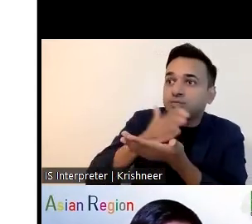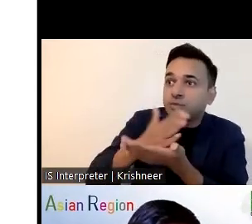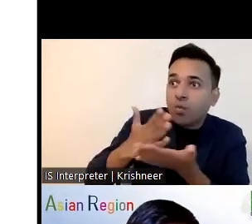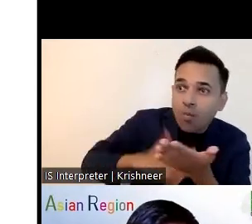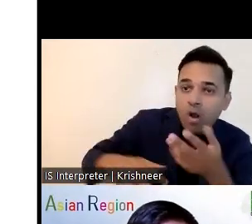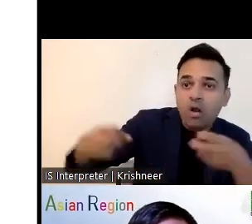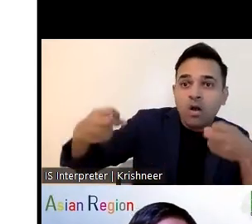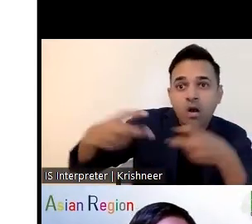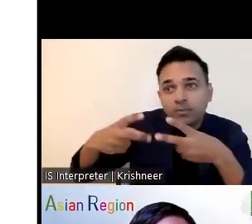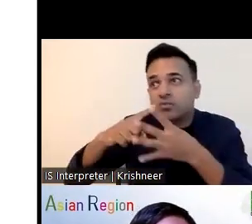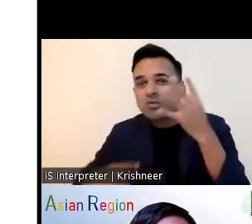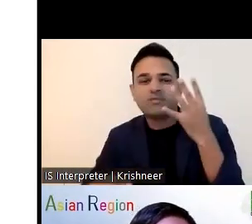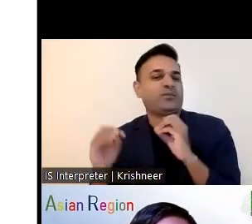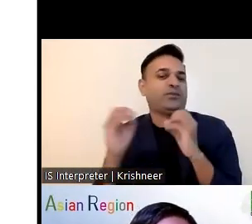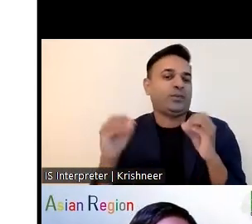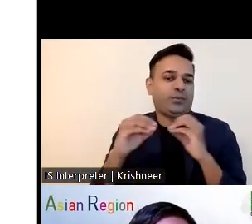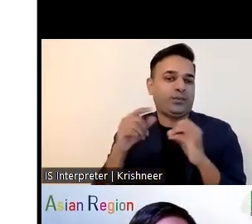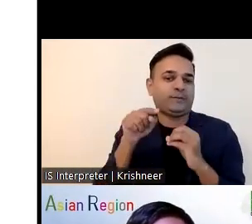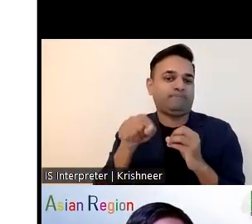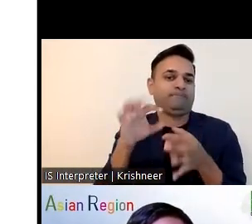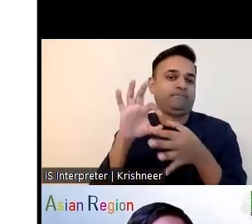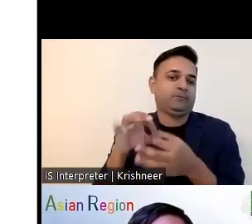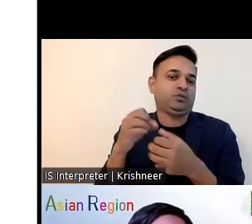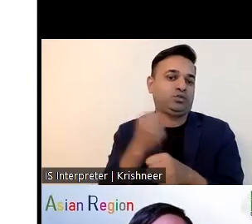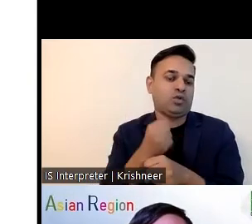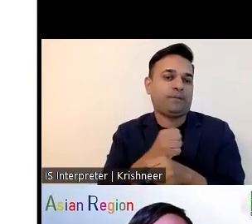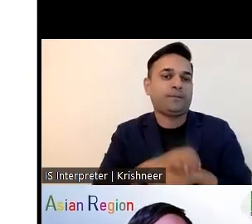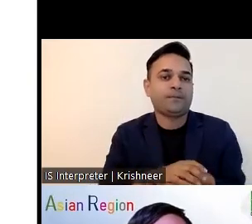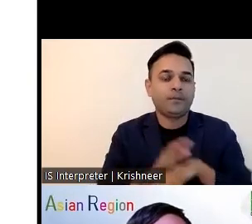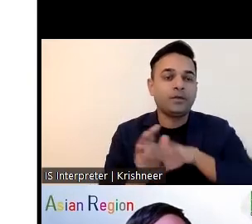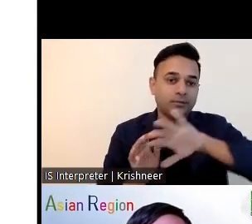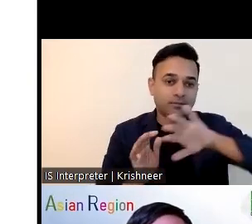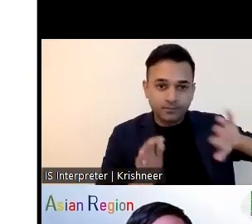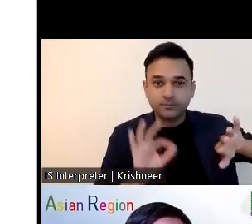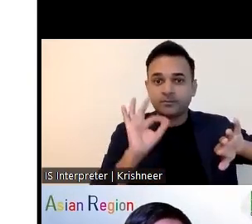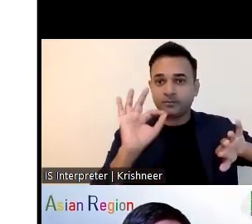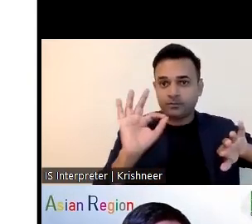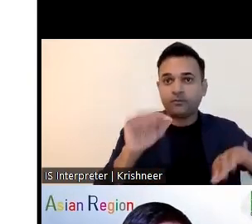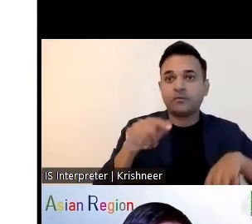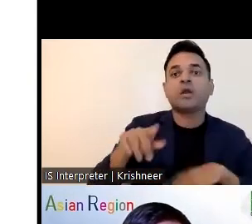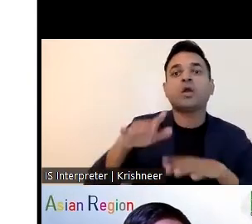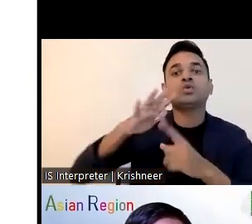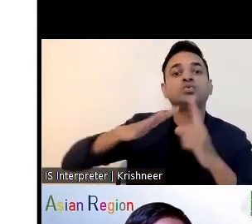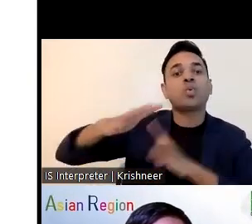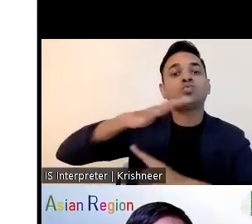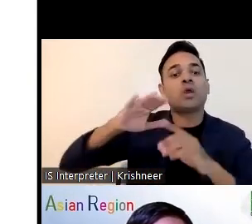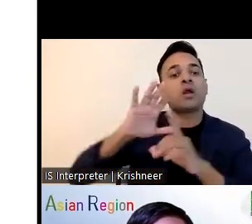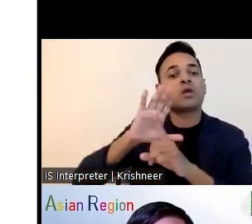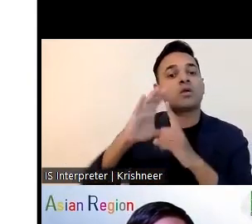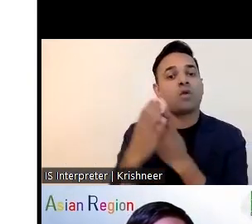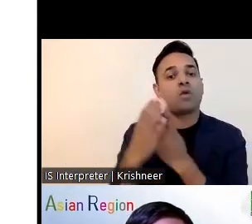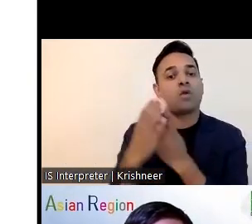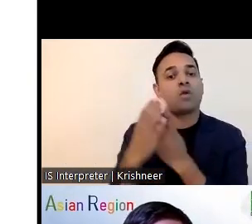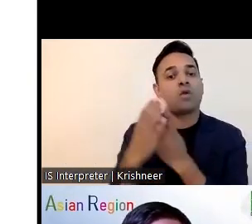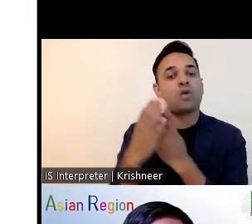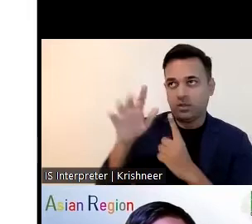it is like uh person disability cannot do anything they are dependent they are burdened and we possibly just